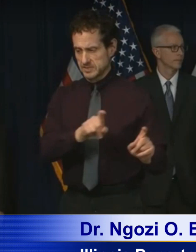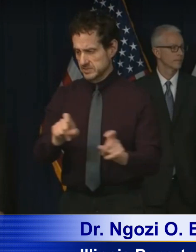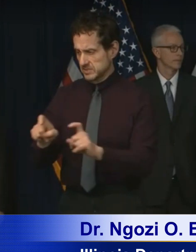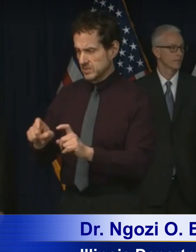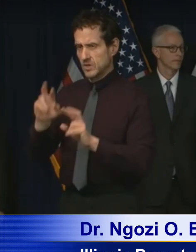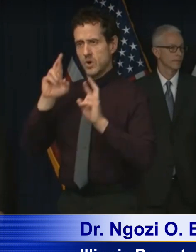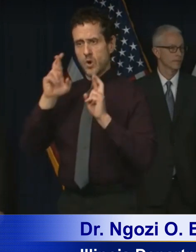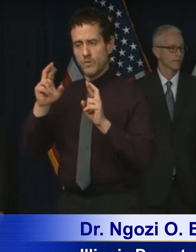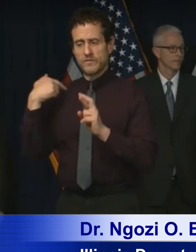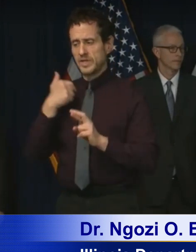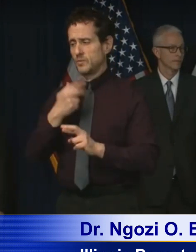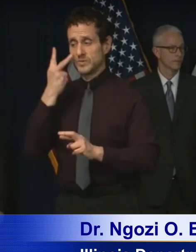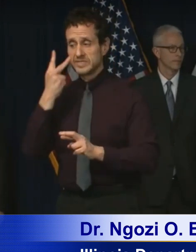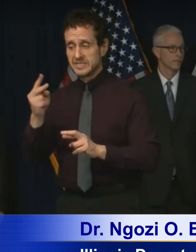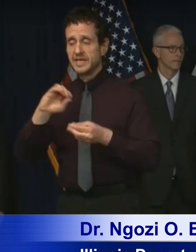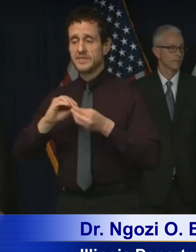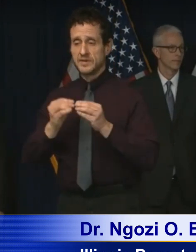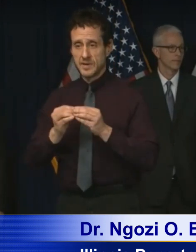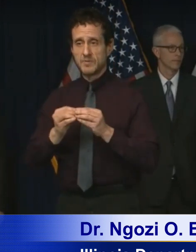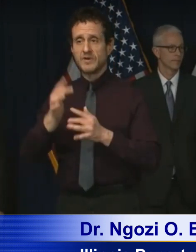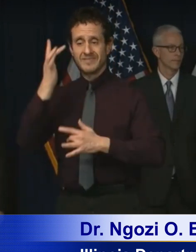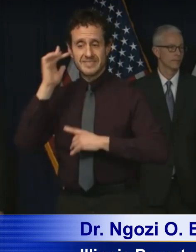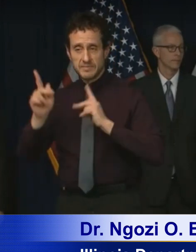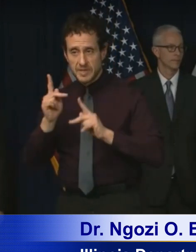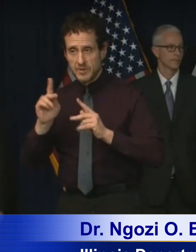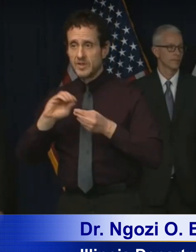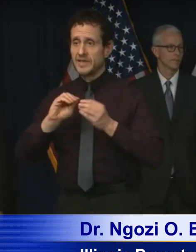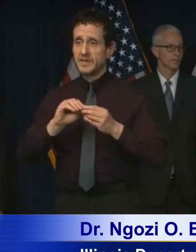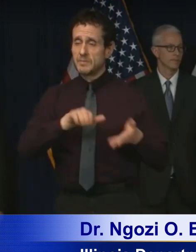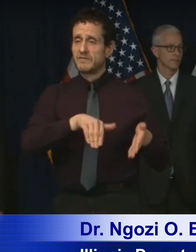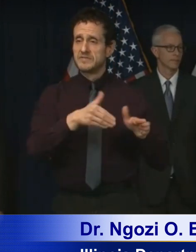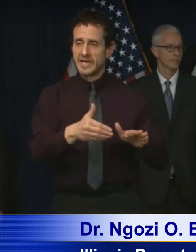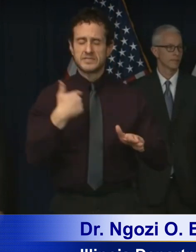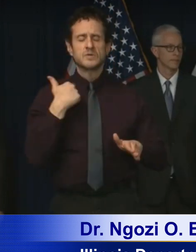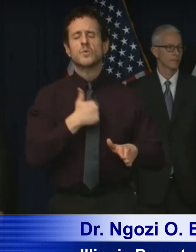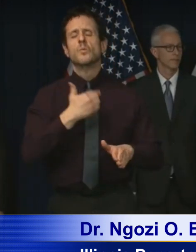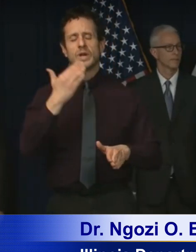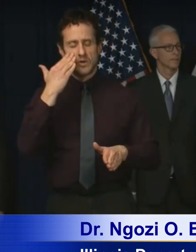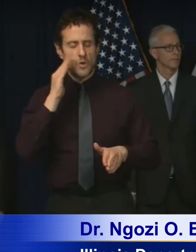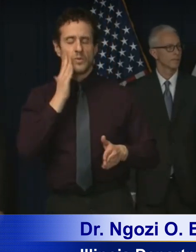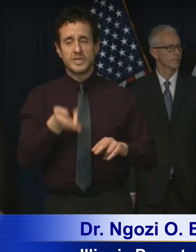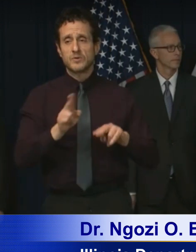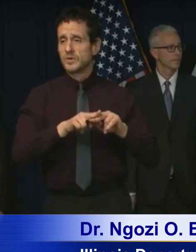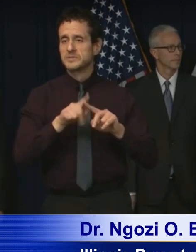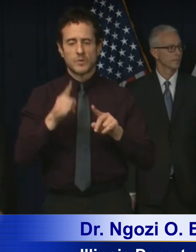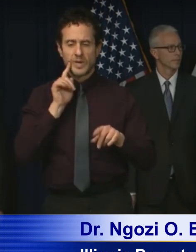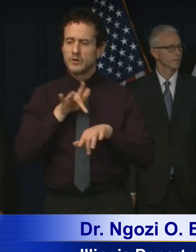see the number of cases and the number of deaths increase with early identification.